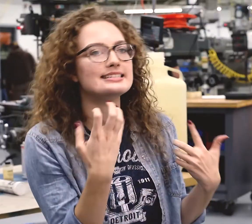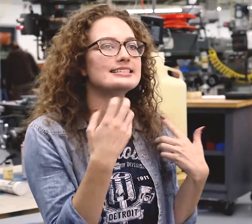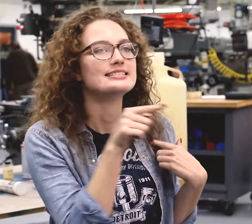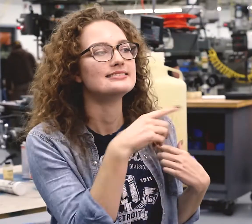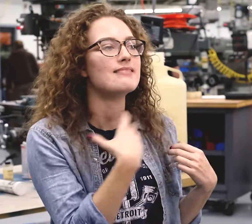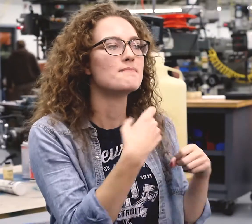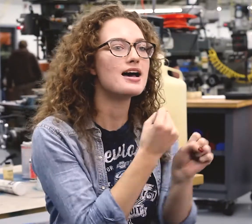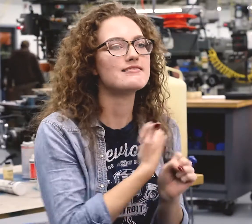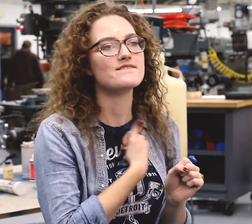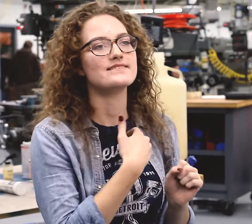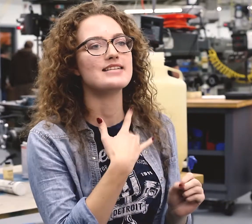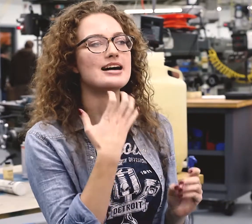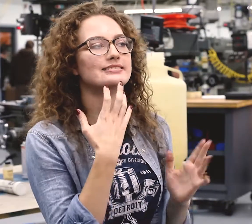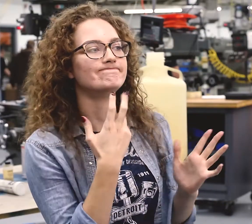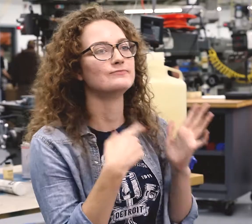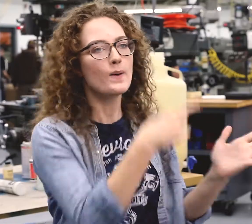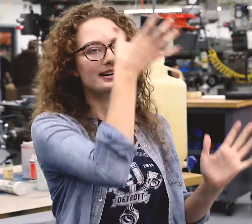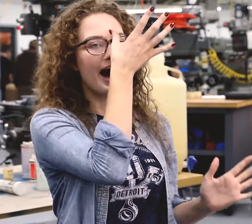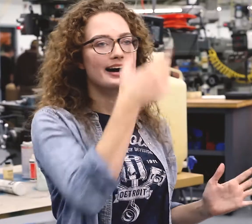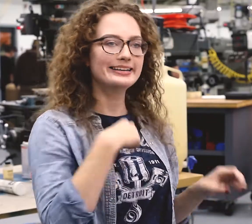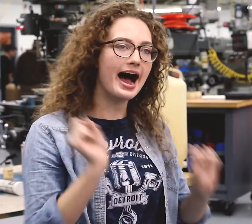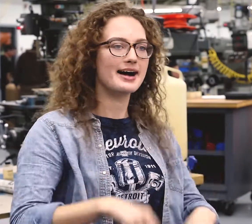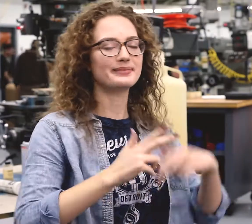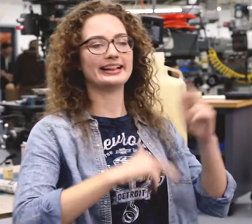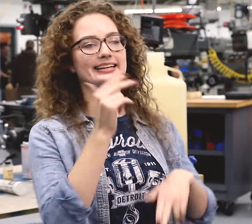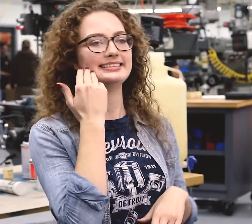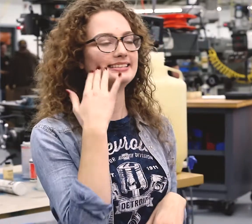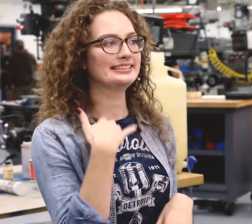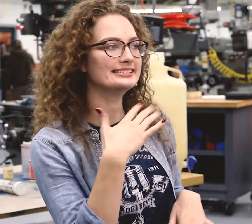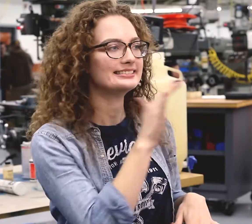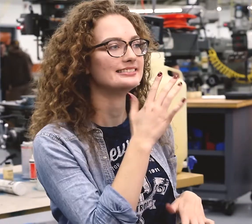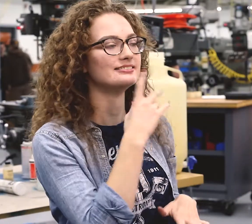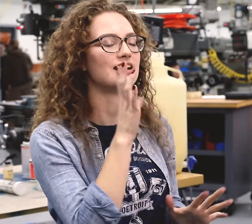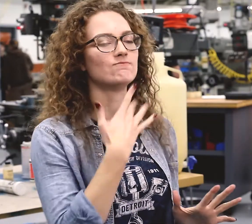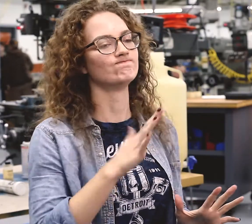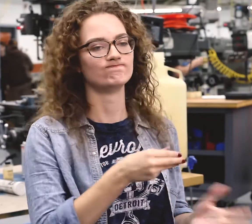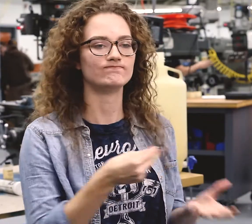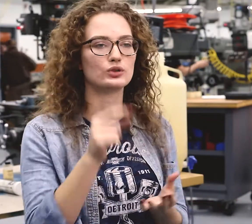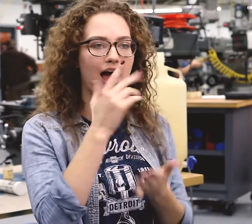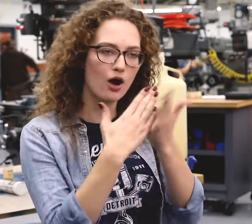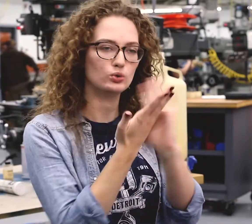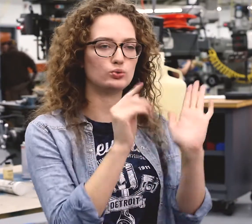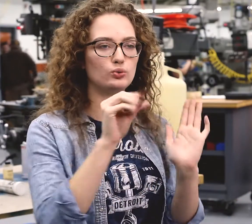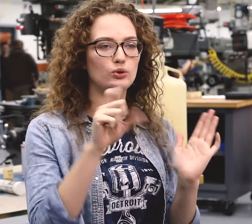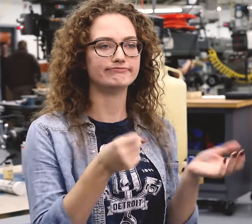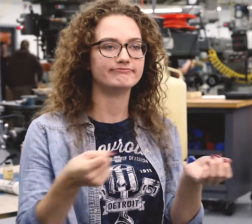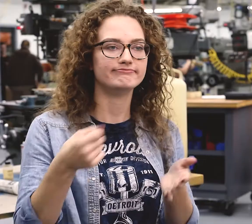I wanted to use those tools to make something on my own and show dad I could do construction too. He only gave me hand tools though.